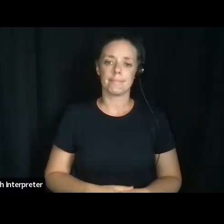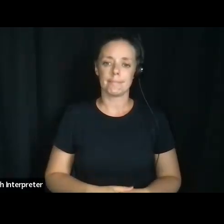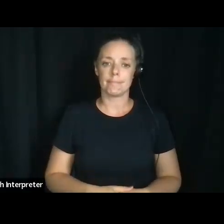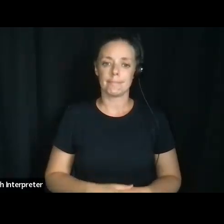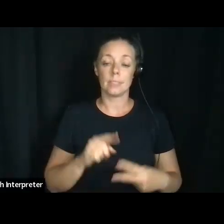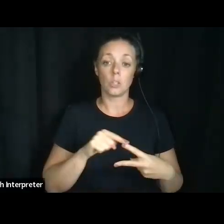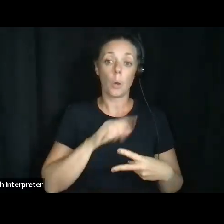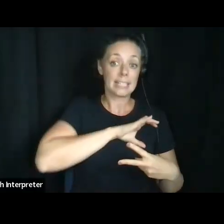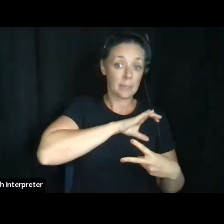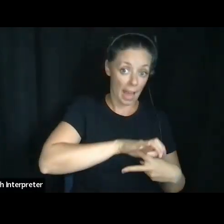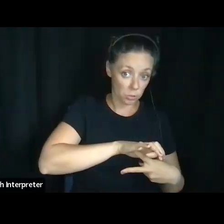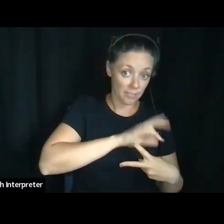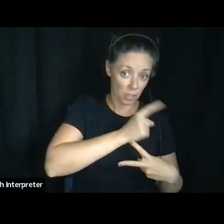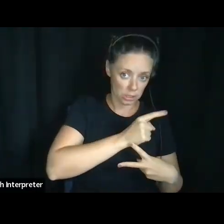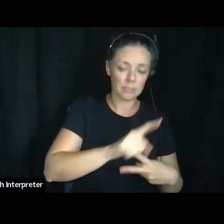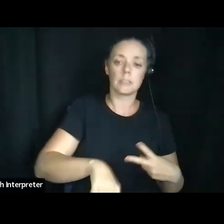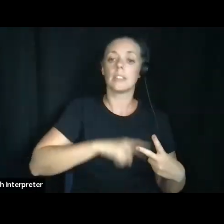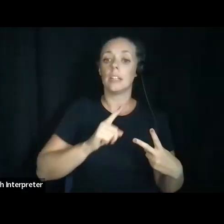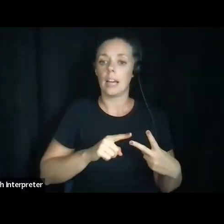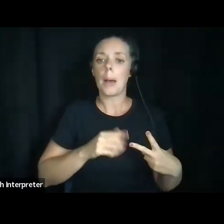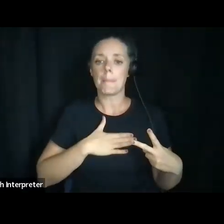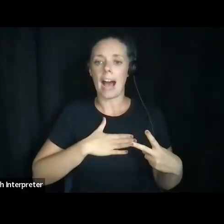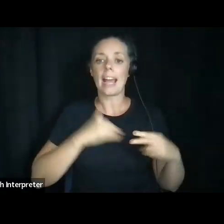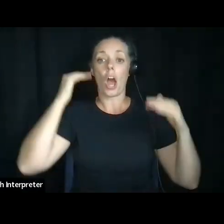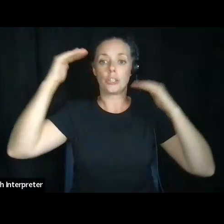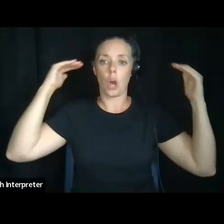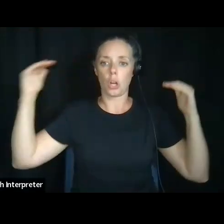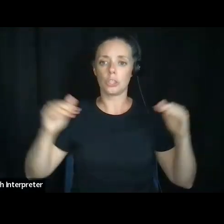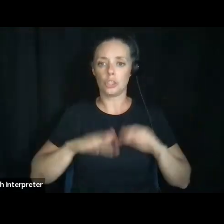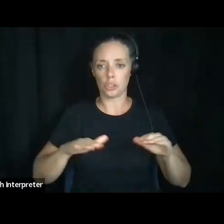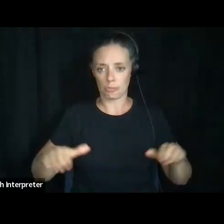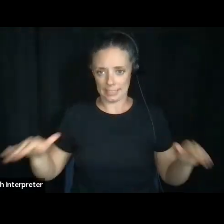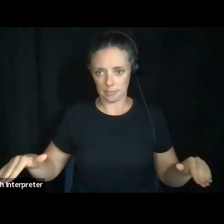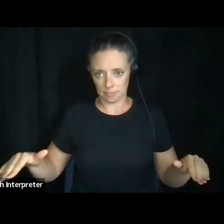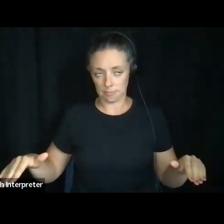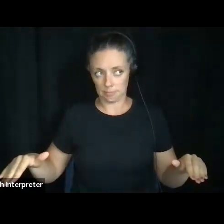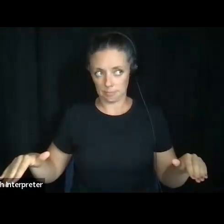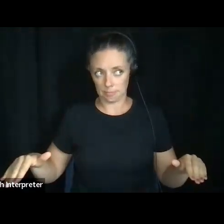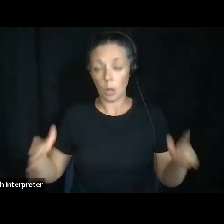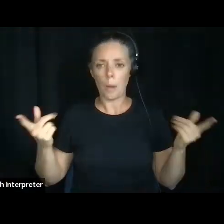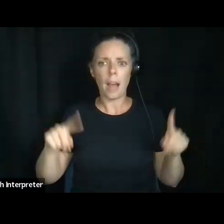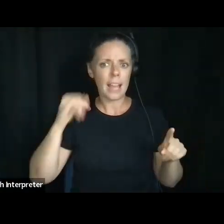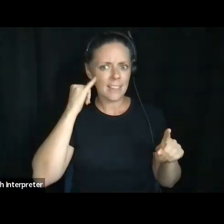Next under spouse would be my adult children. What if I have more than one?